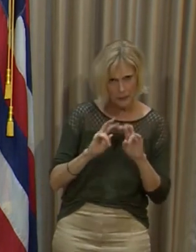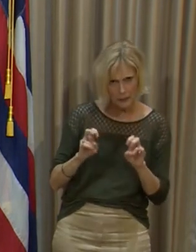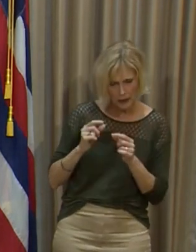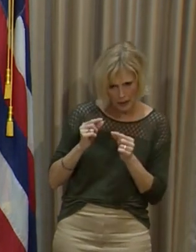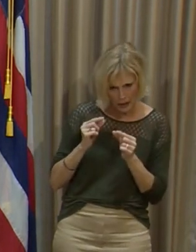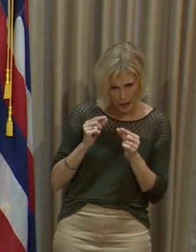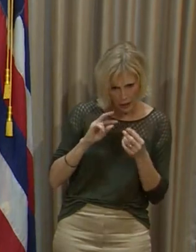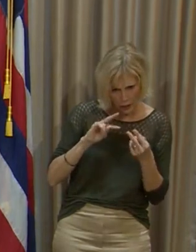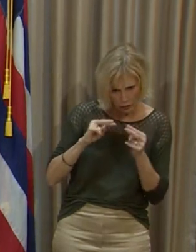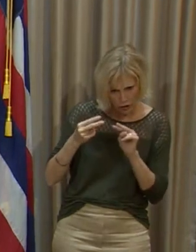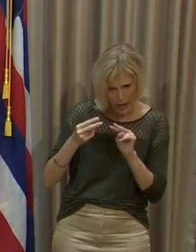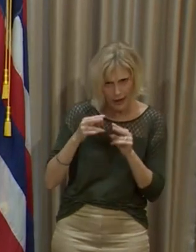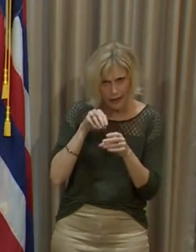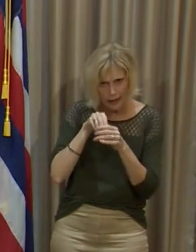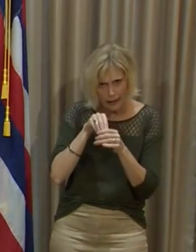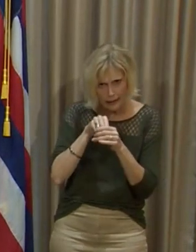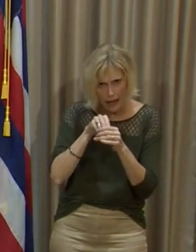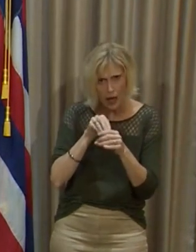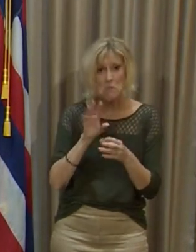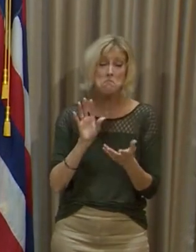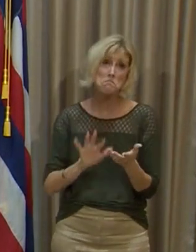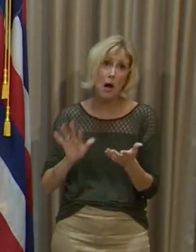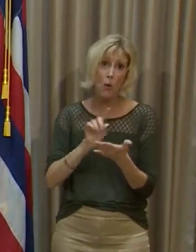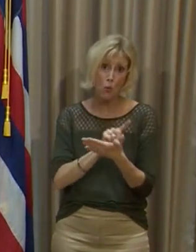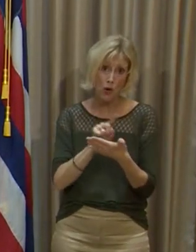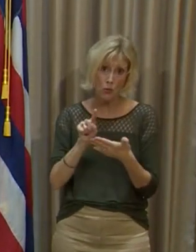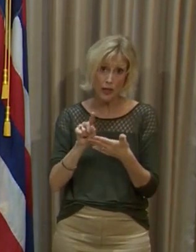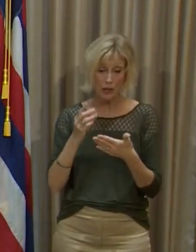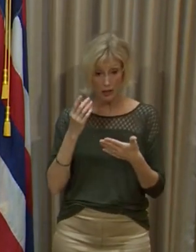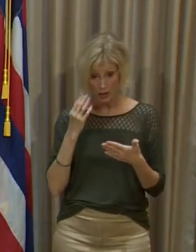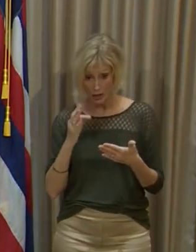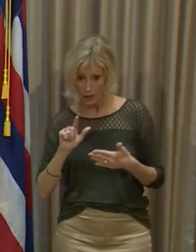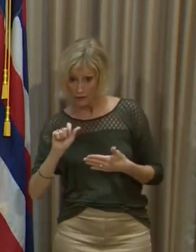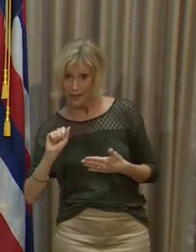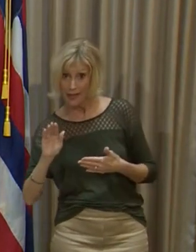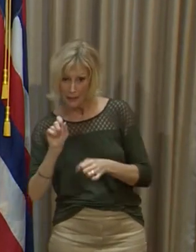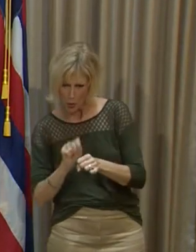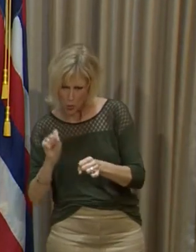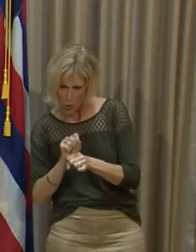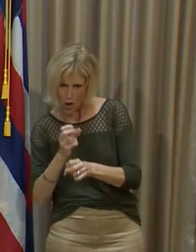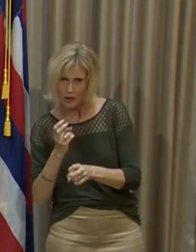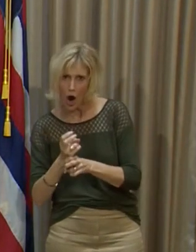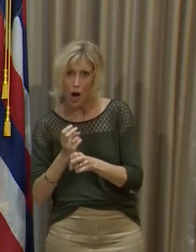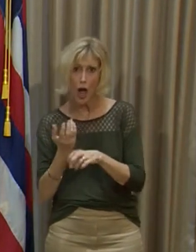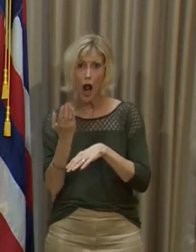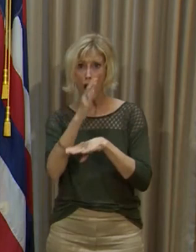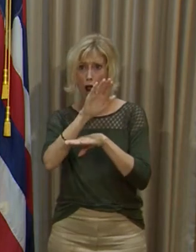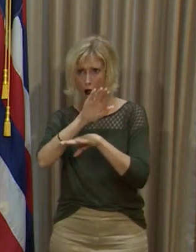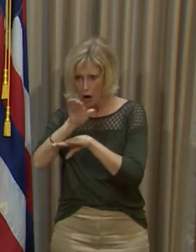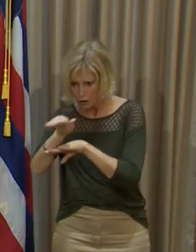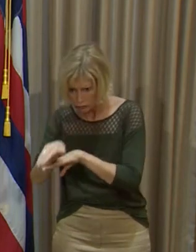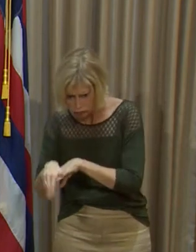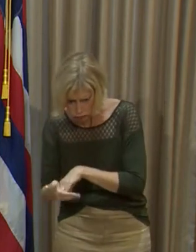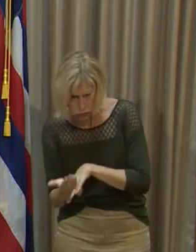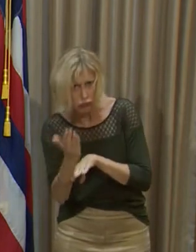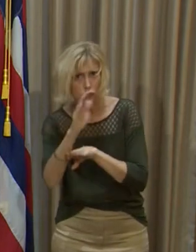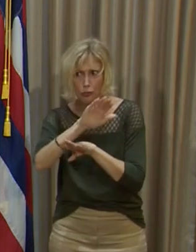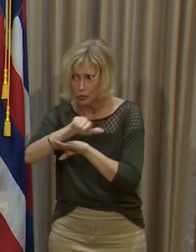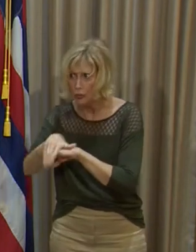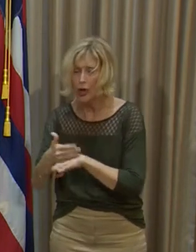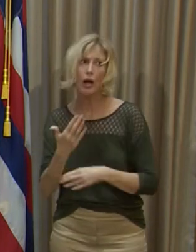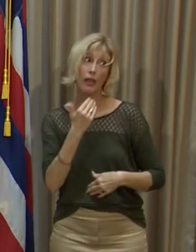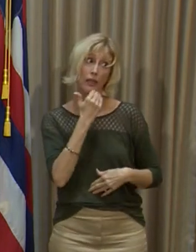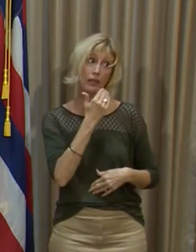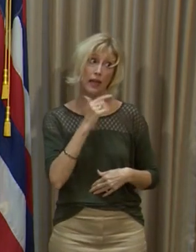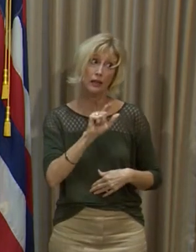material of the virus completely in about a week. If our lab works very hard, works evenings and weekends, which they have been doing, thank you very much to